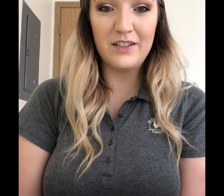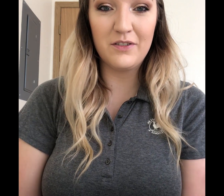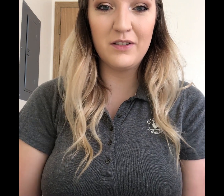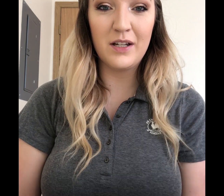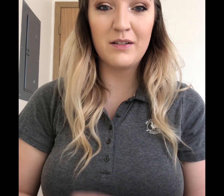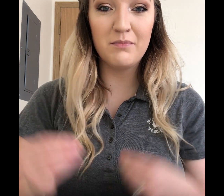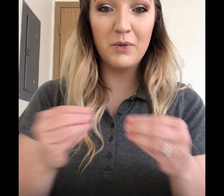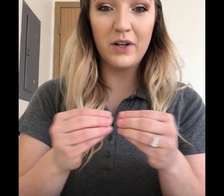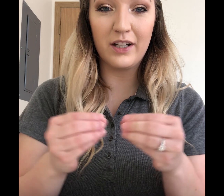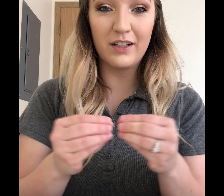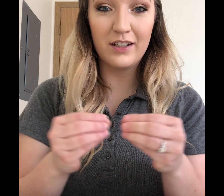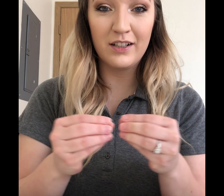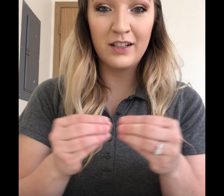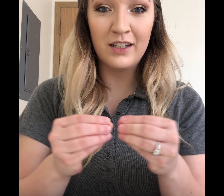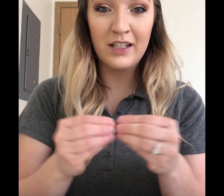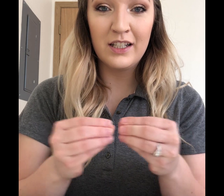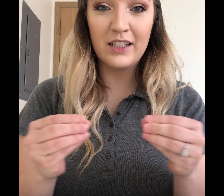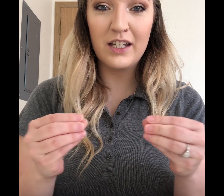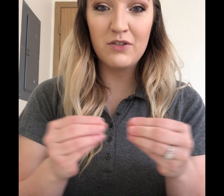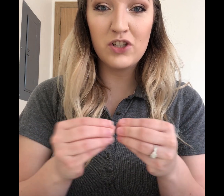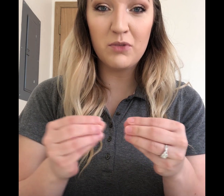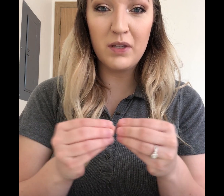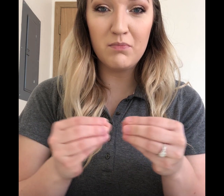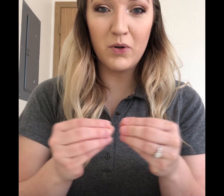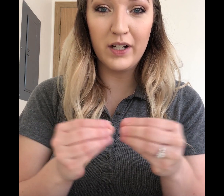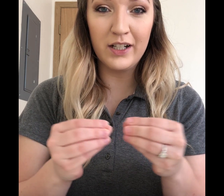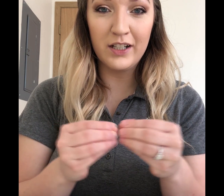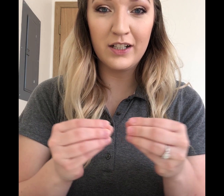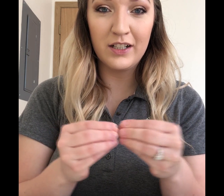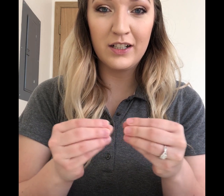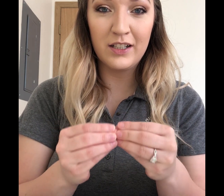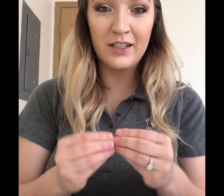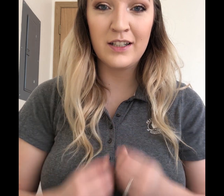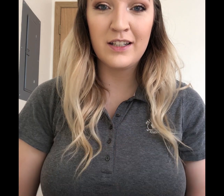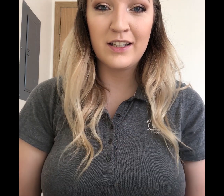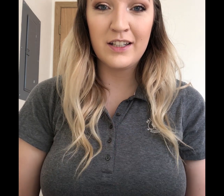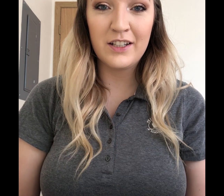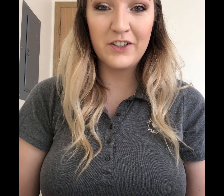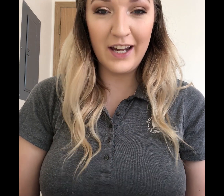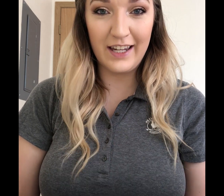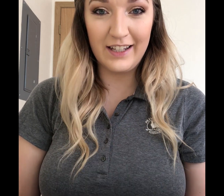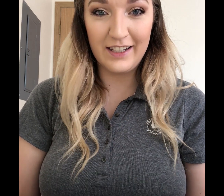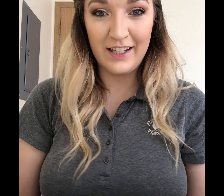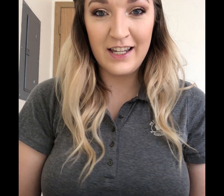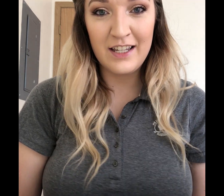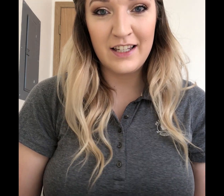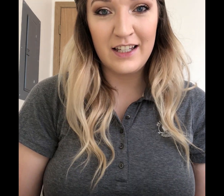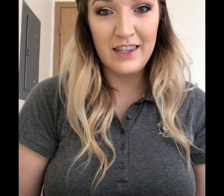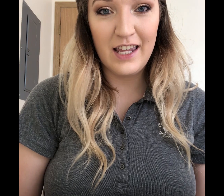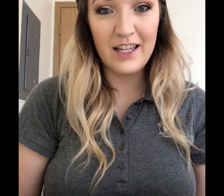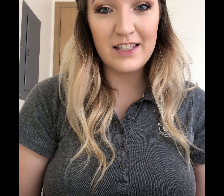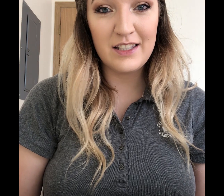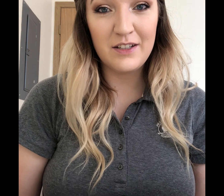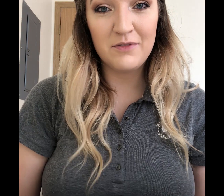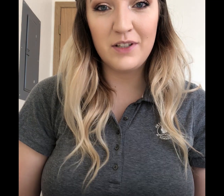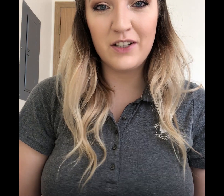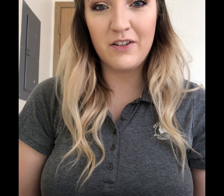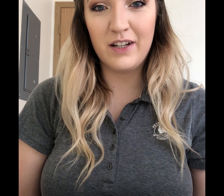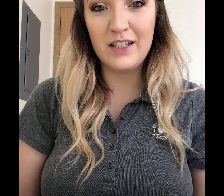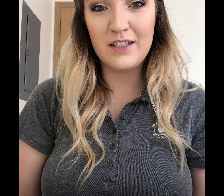do more. Can you show me more? Great. Next, we are going to